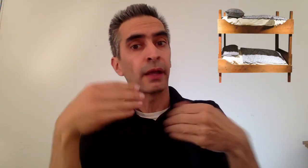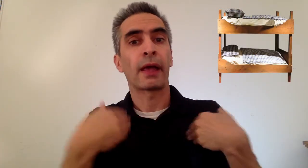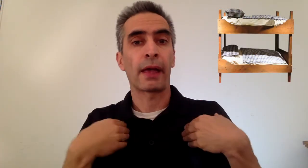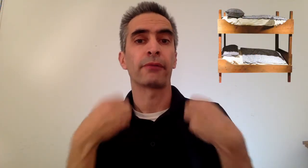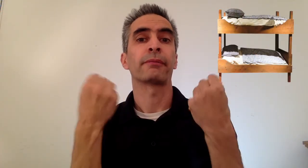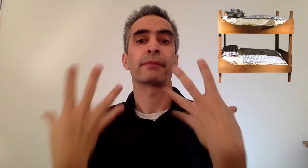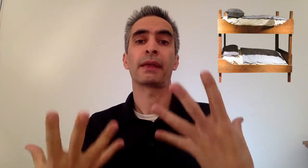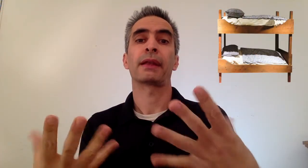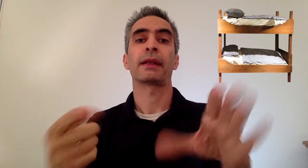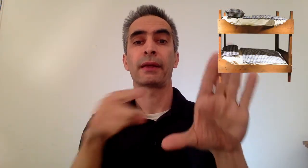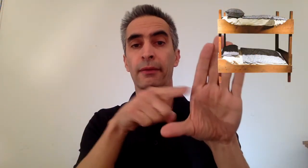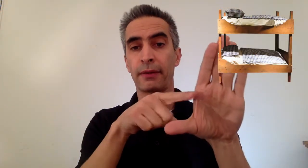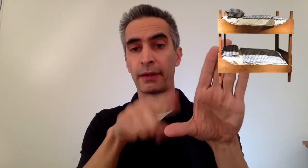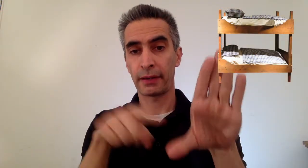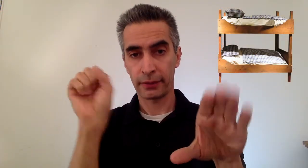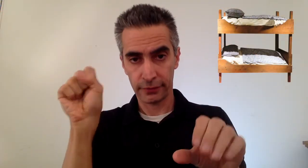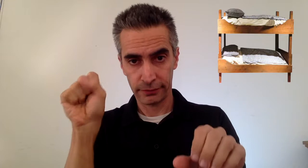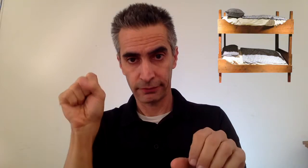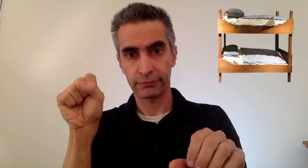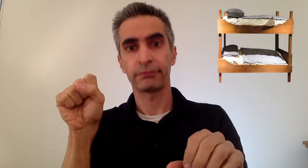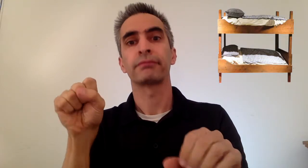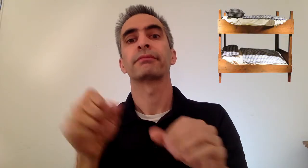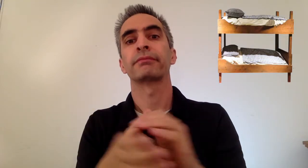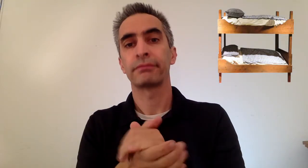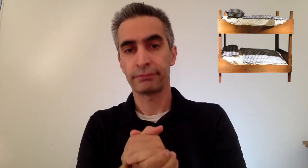Bunk beds have many right angles.